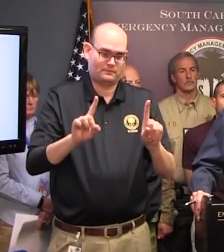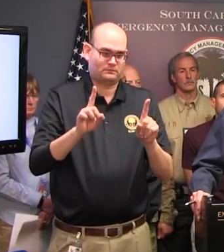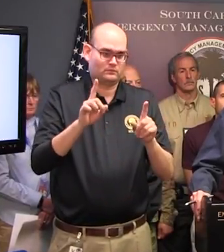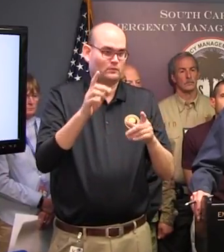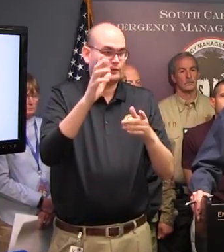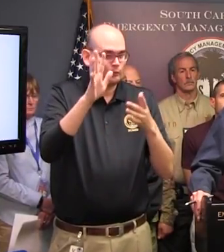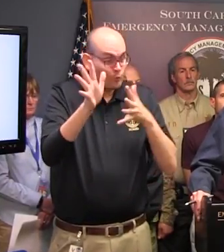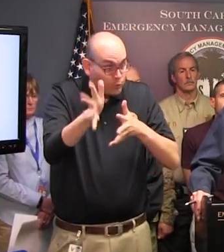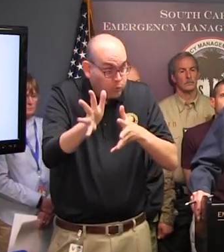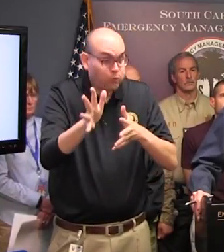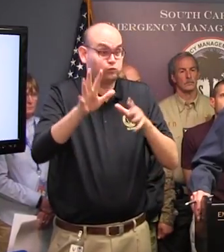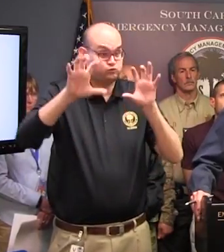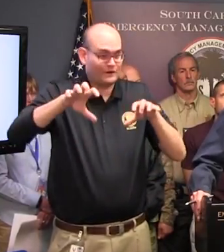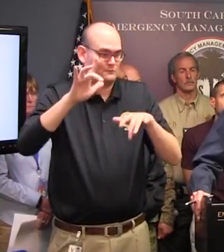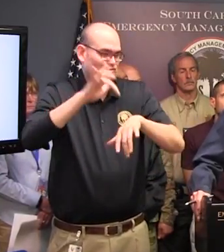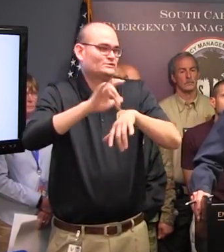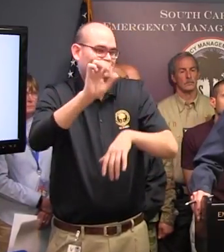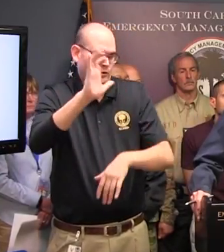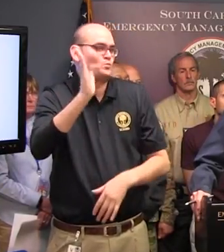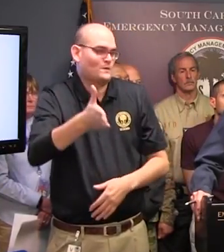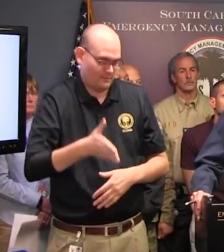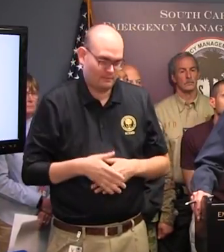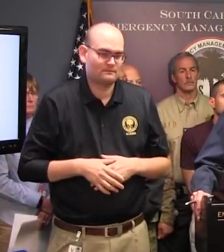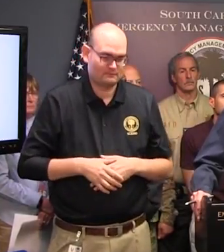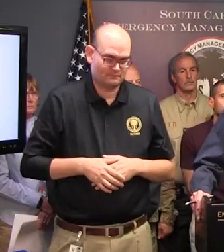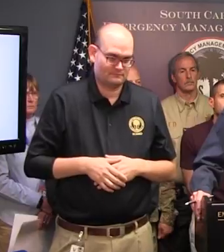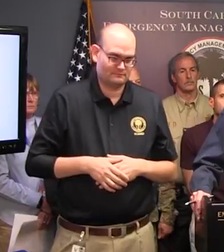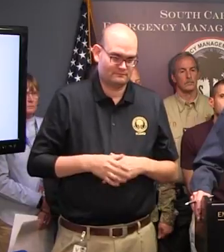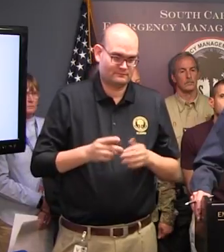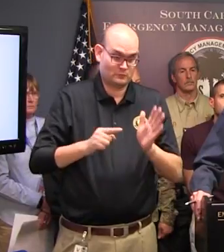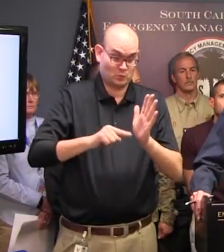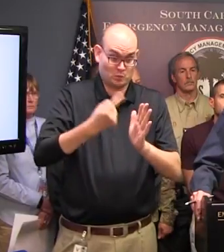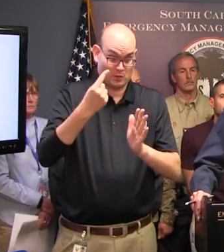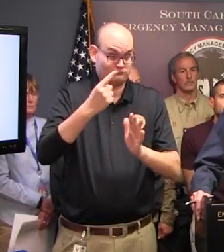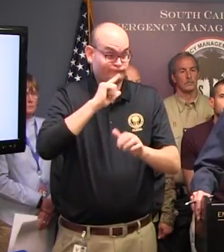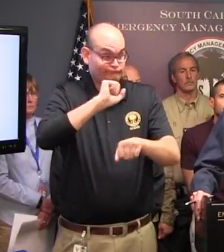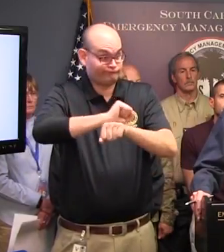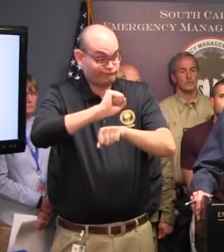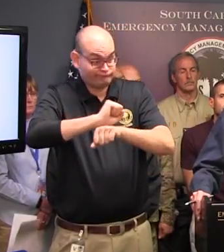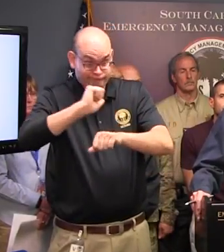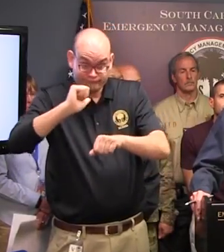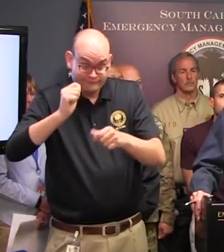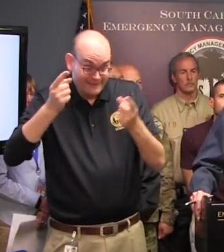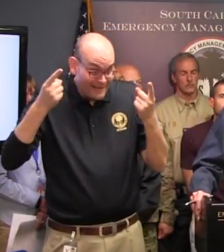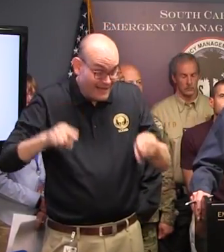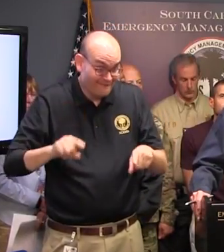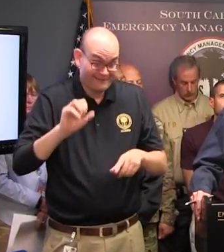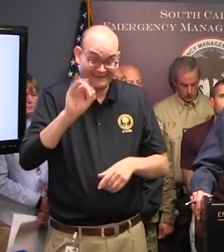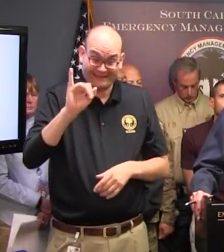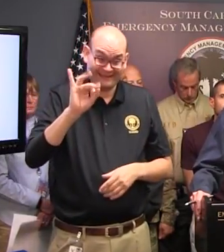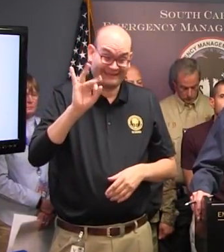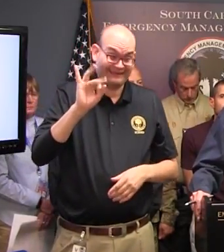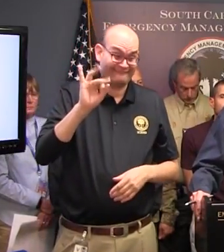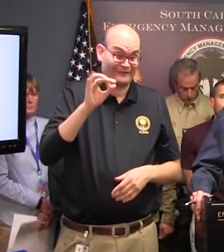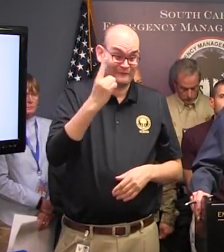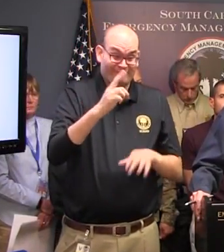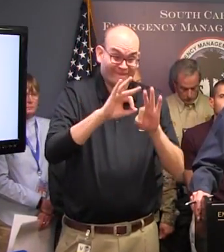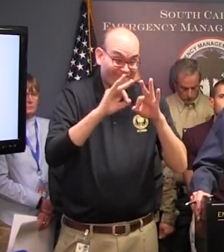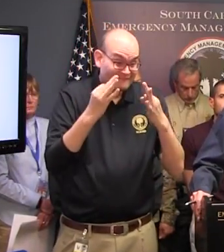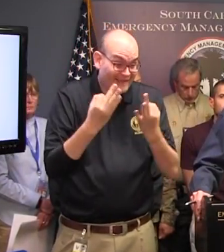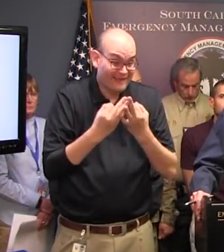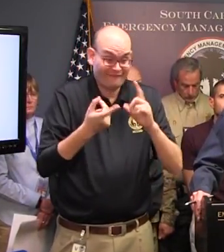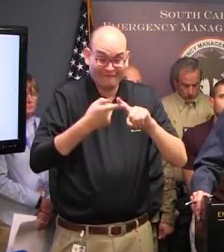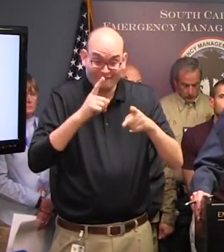you don't get a second chance at these things. Once one of your loved ones gets hit or steps on a live